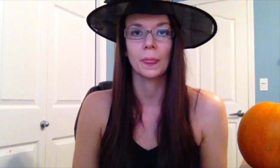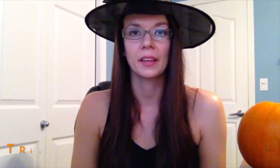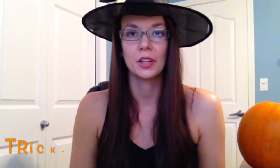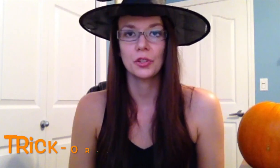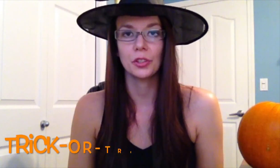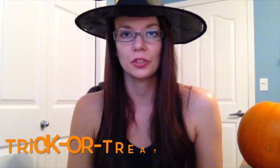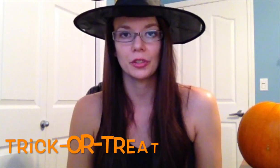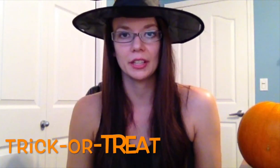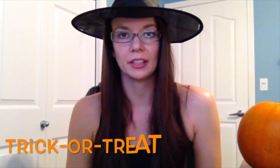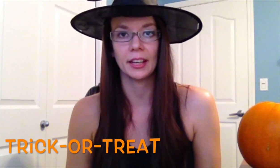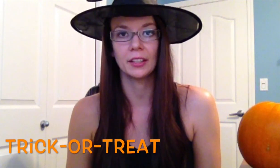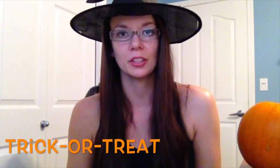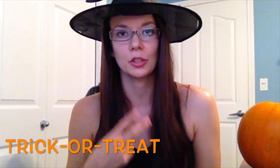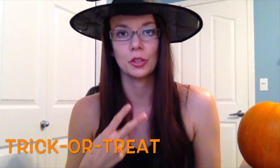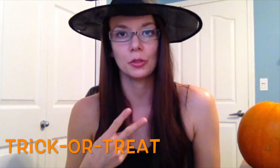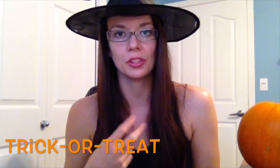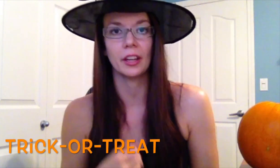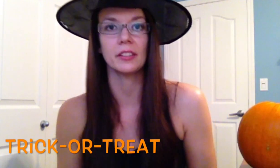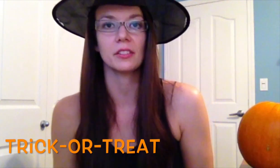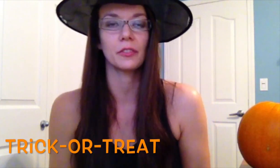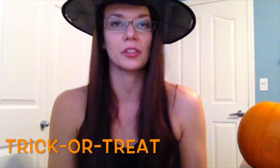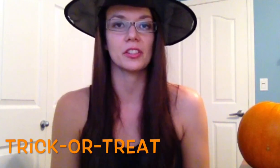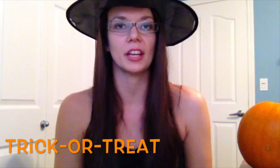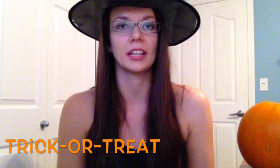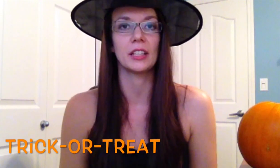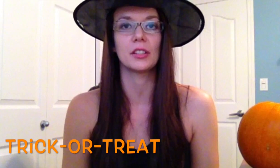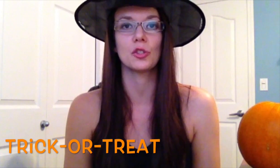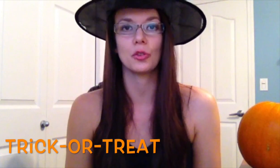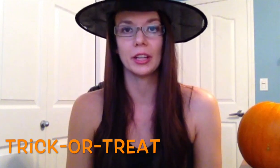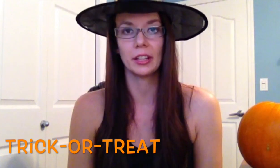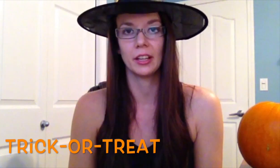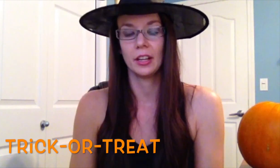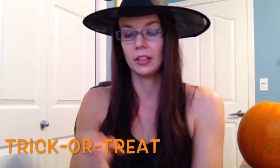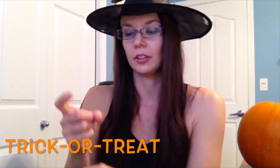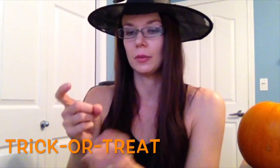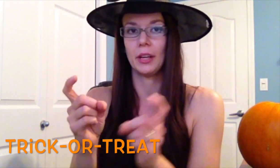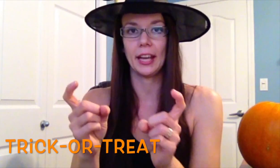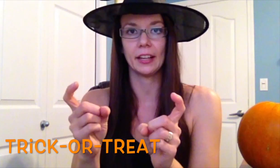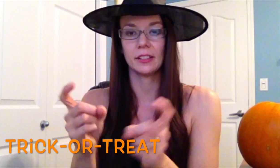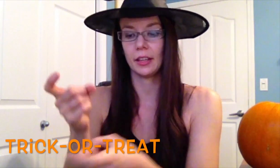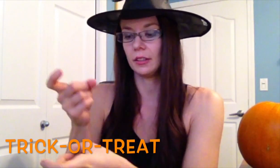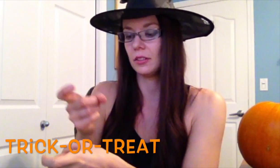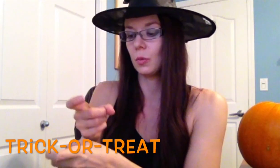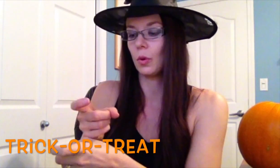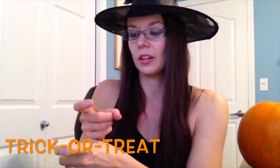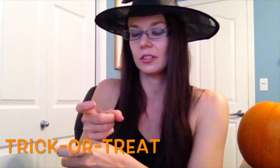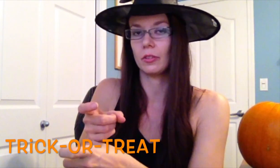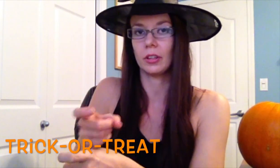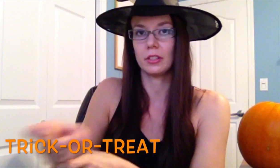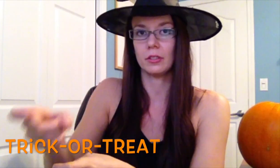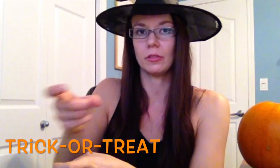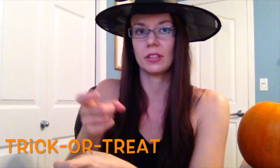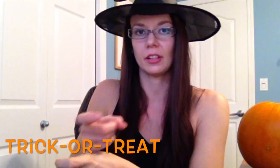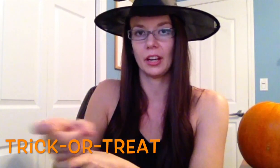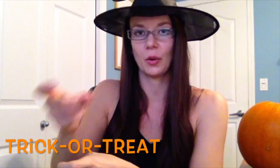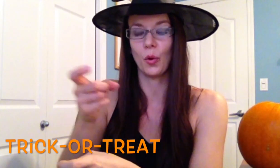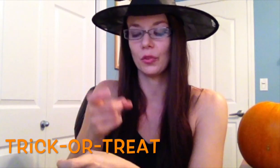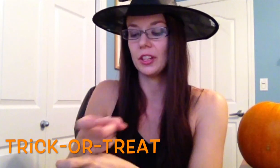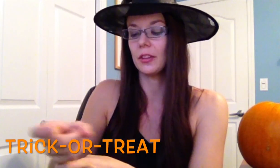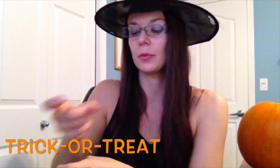Trick or treat. Trick Again, two signs. first sign is trick. You're going to make X hands. One is going to slide over the other